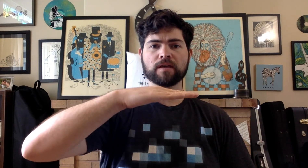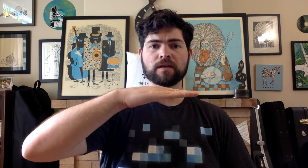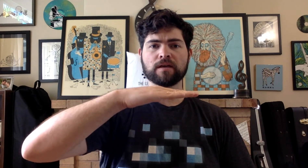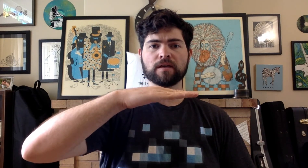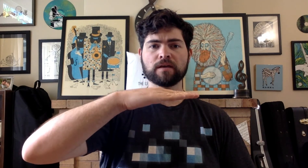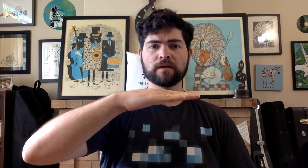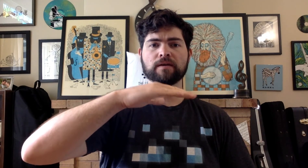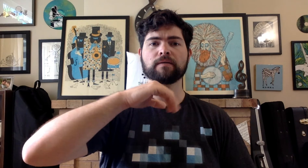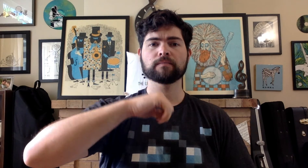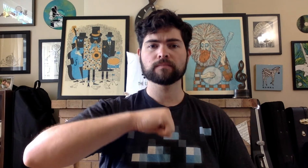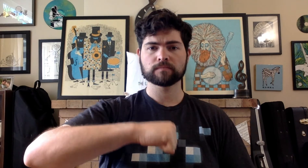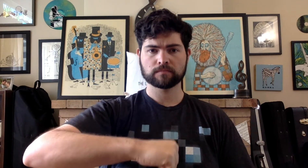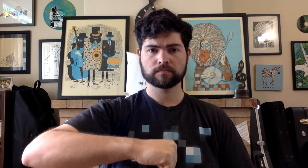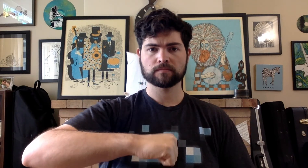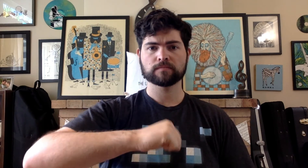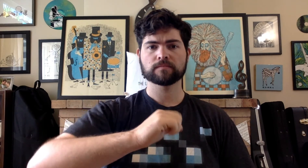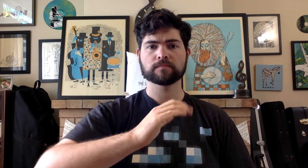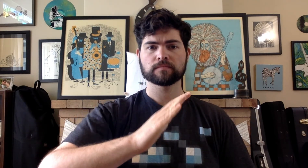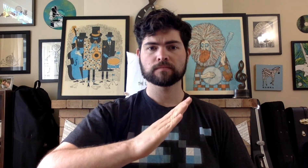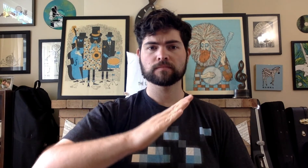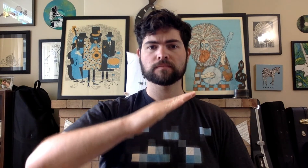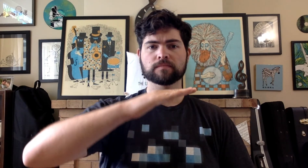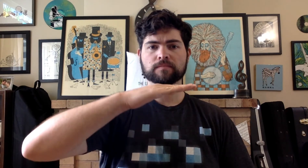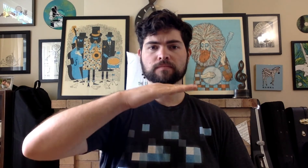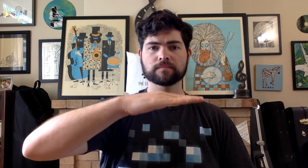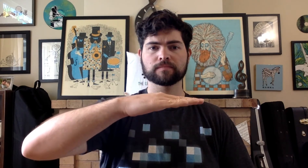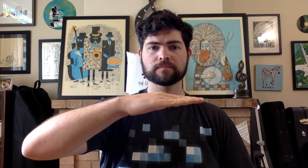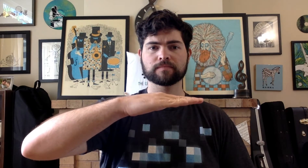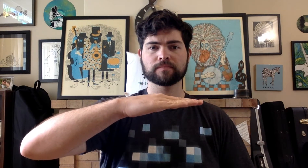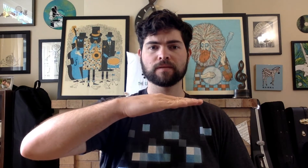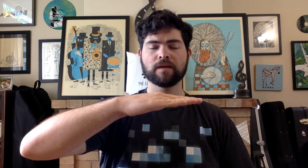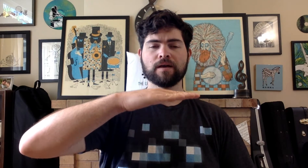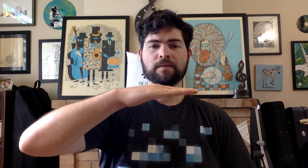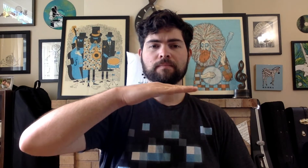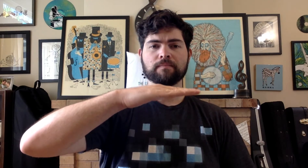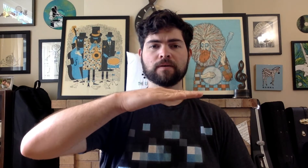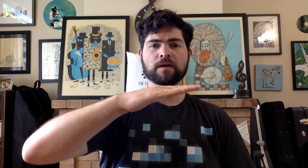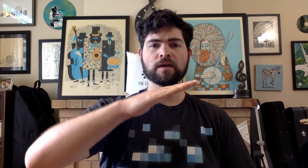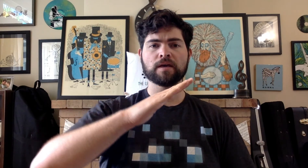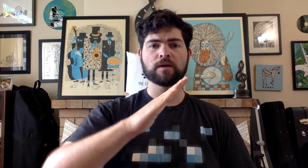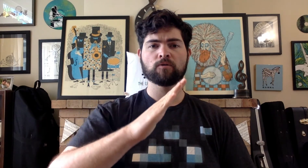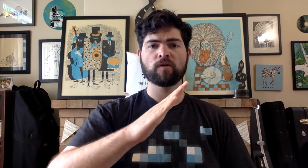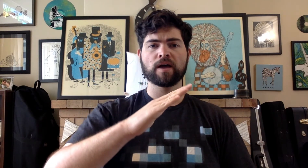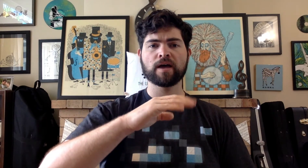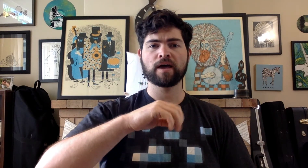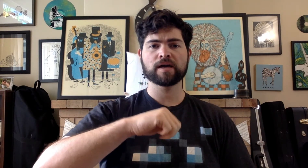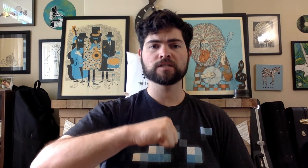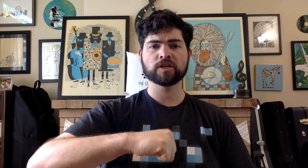mi re do